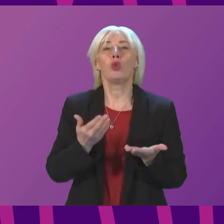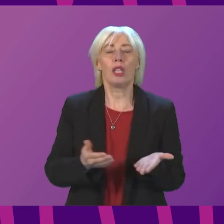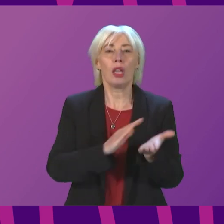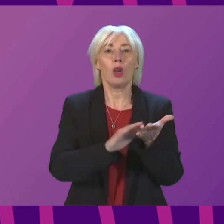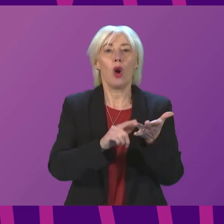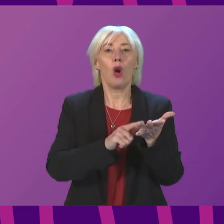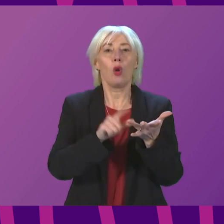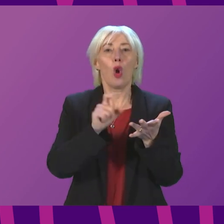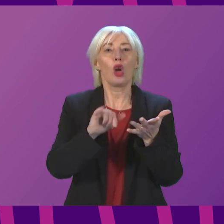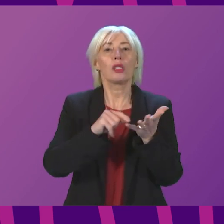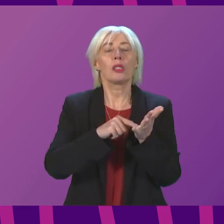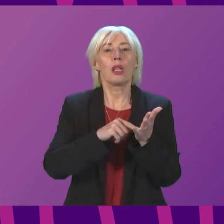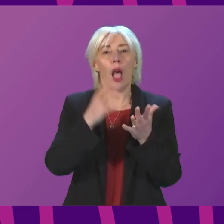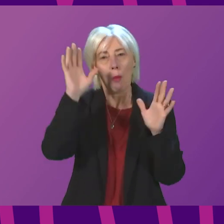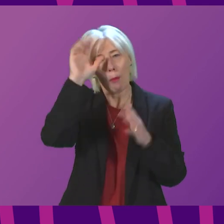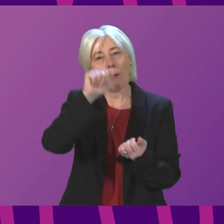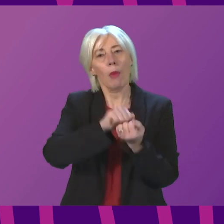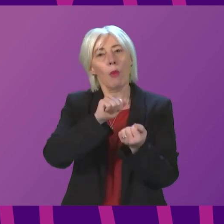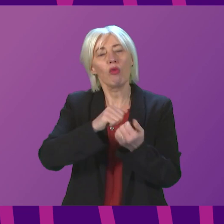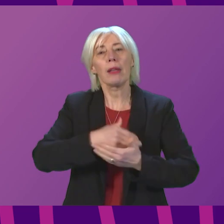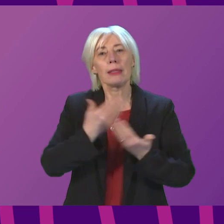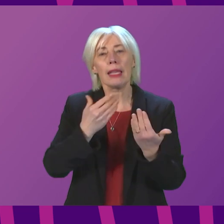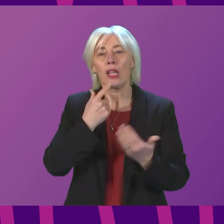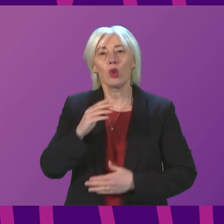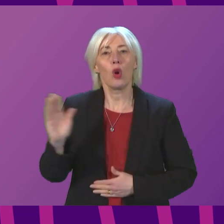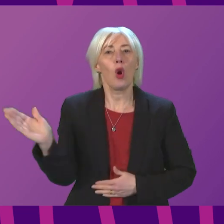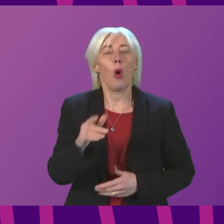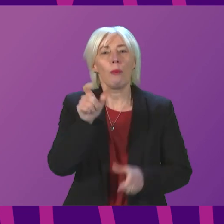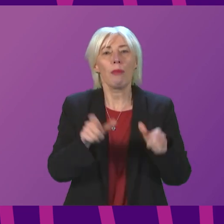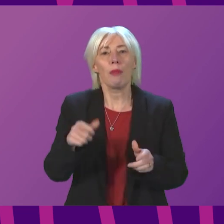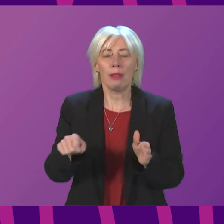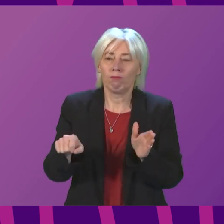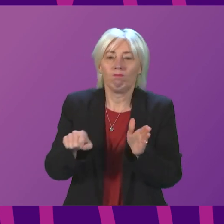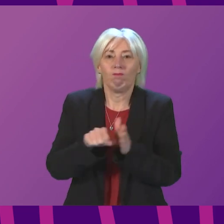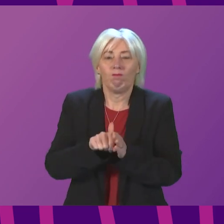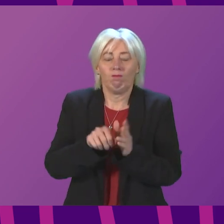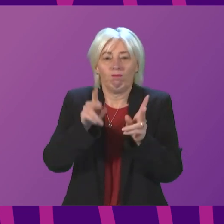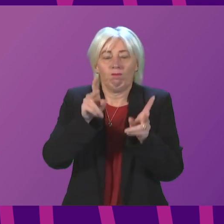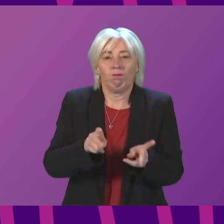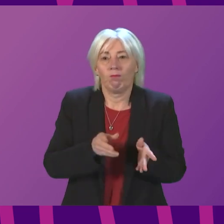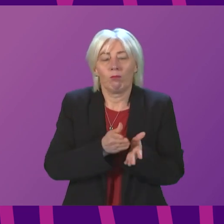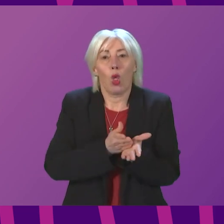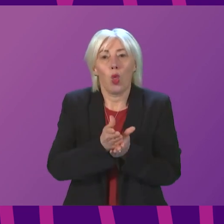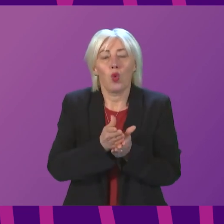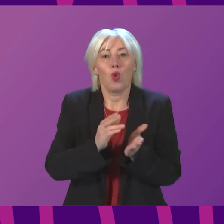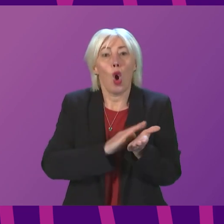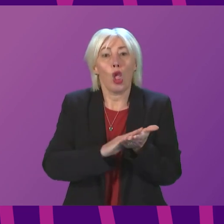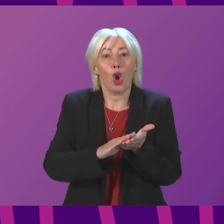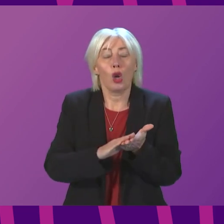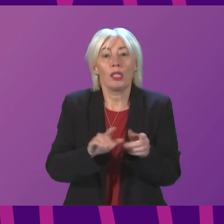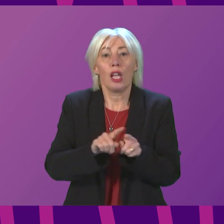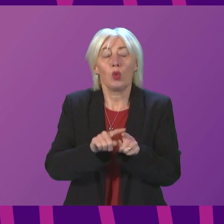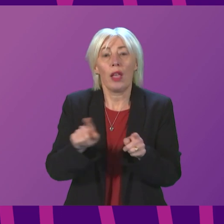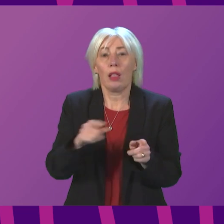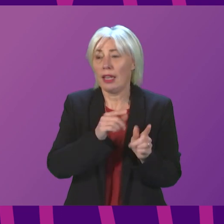Memorial Day, an opportunity to remember all those murdered in genocides and the Holocaust, of course, but more recently in Rwanda,